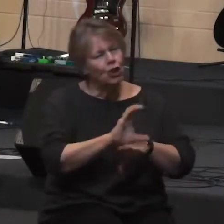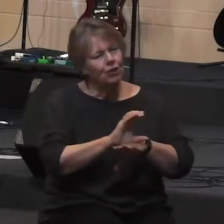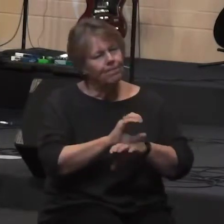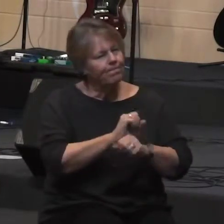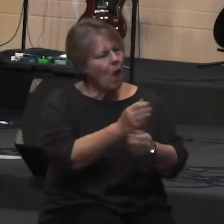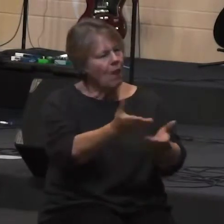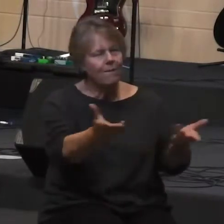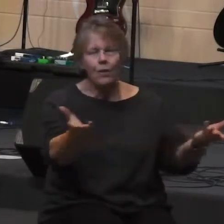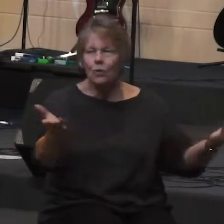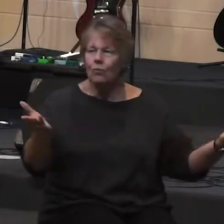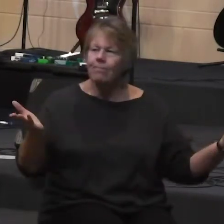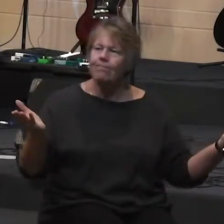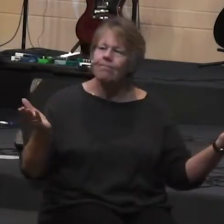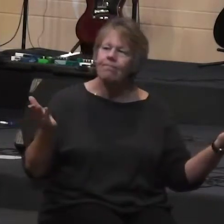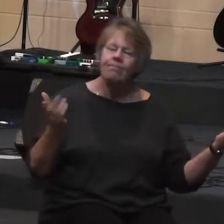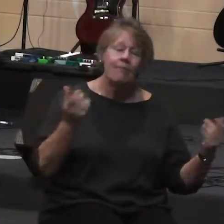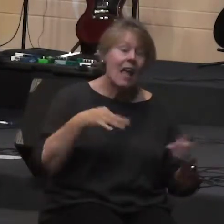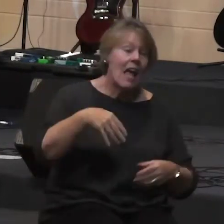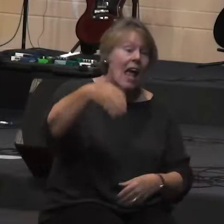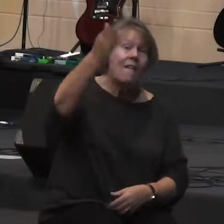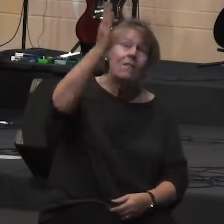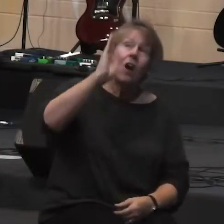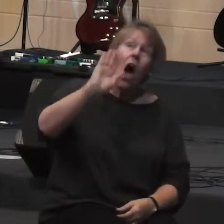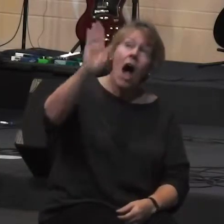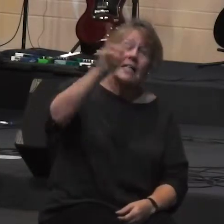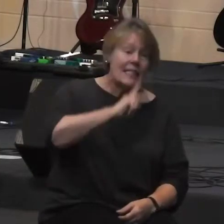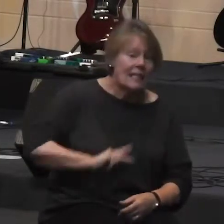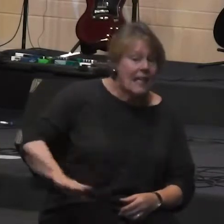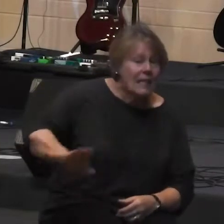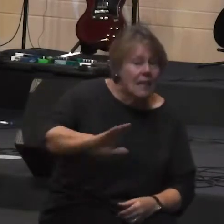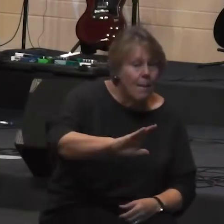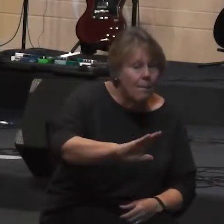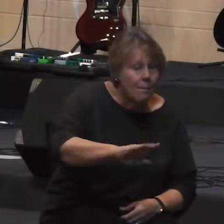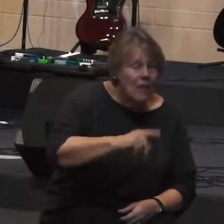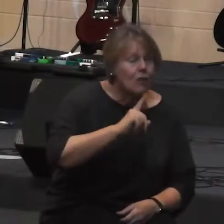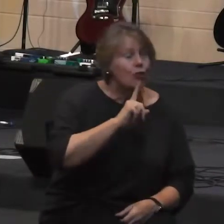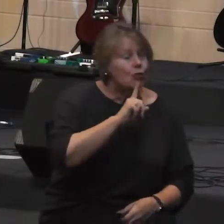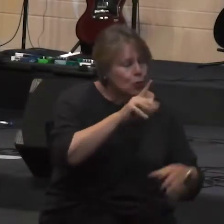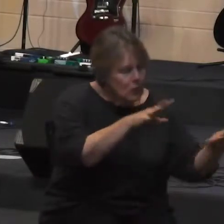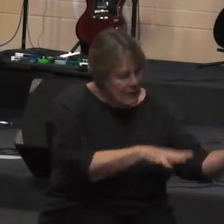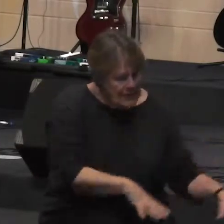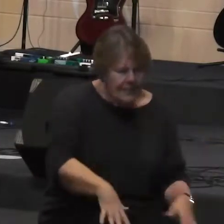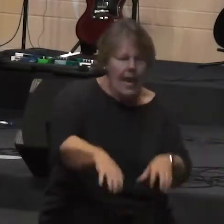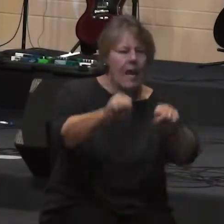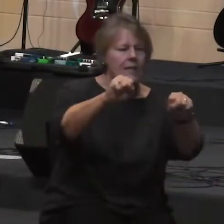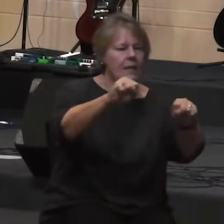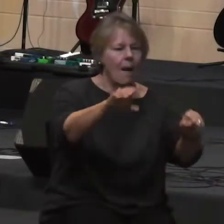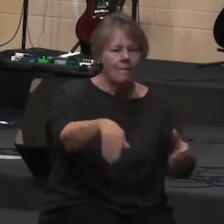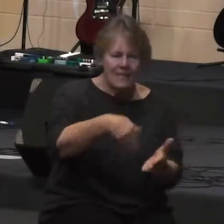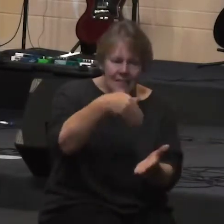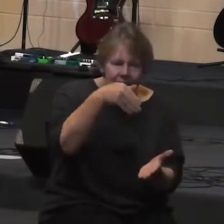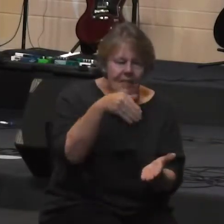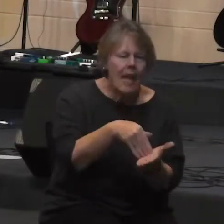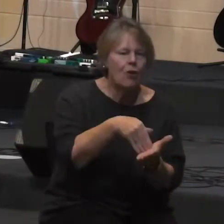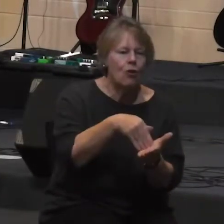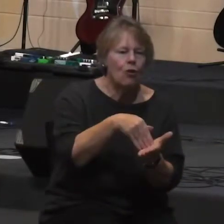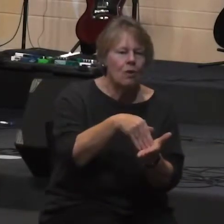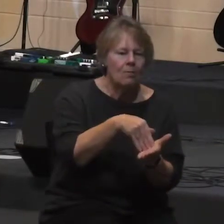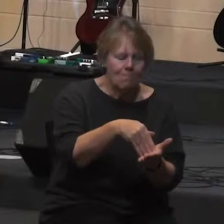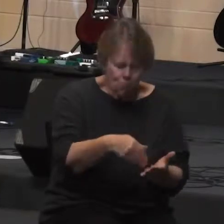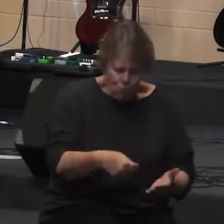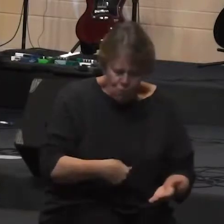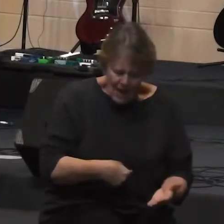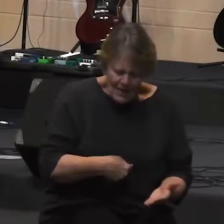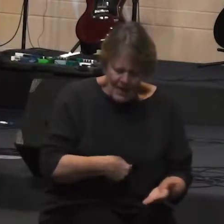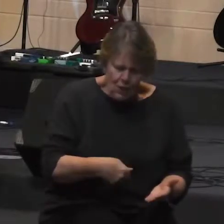if God's kingdom truly takes center stage sits in the very core place